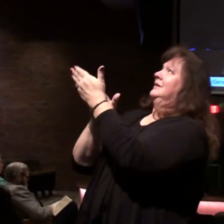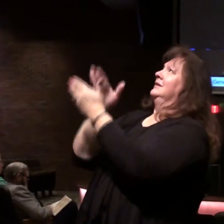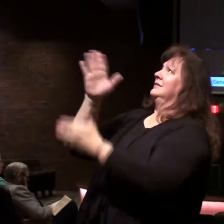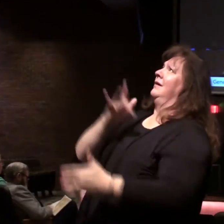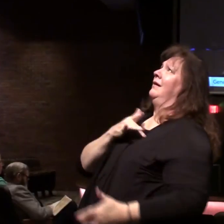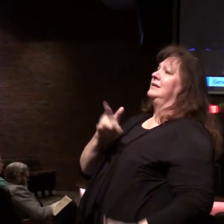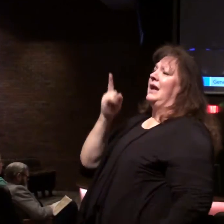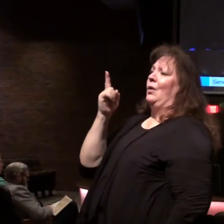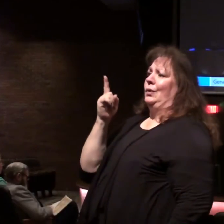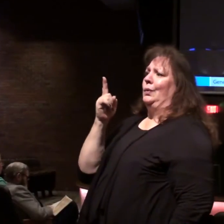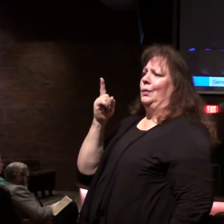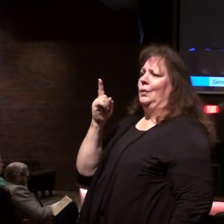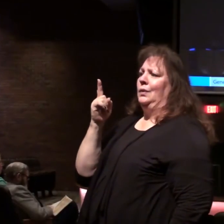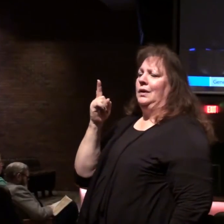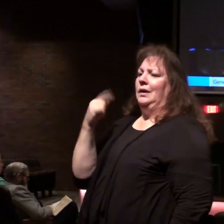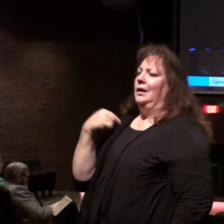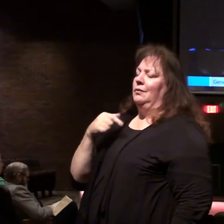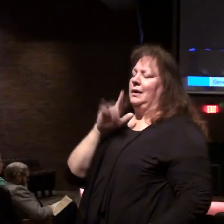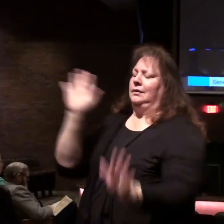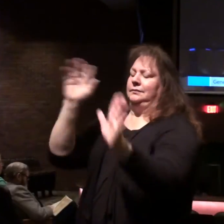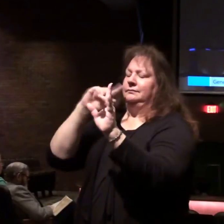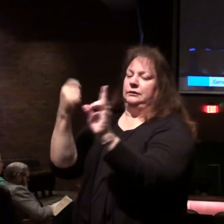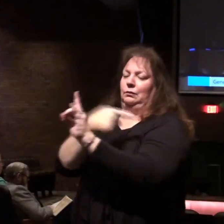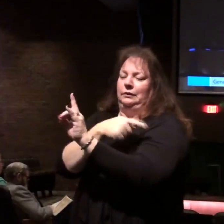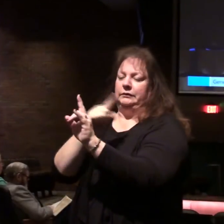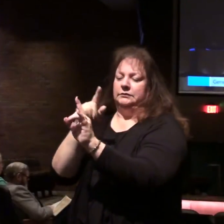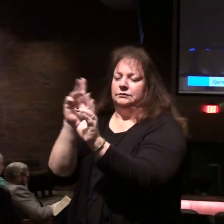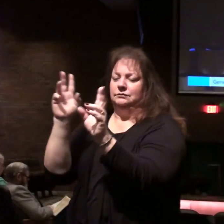of God. But we're not here for that.